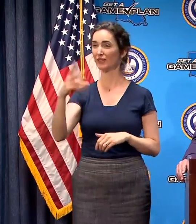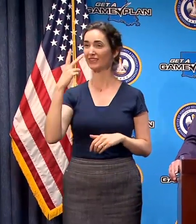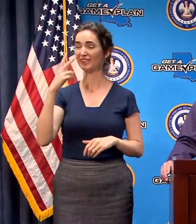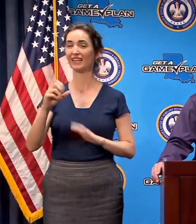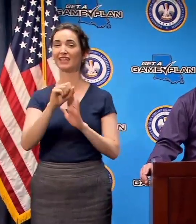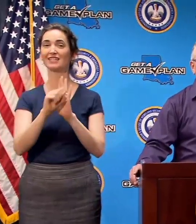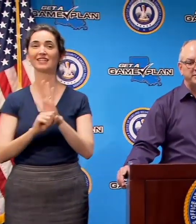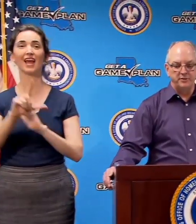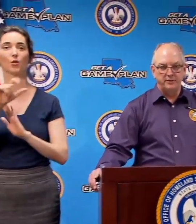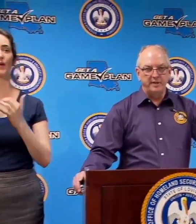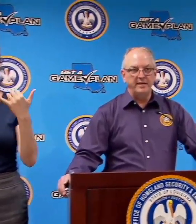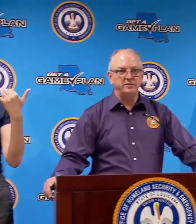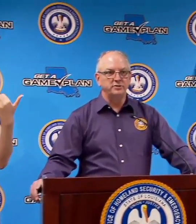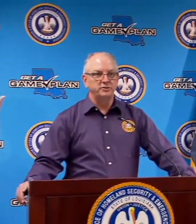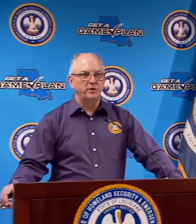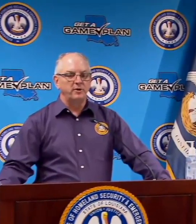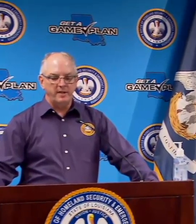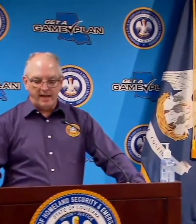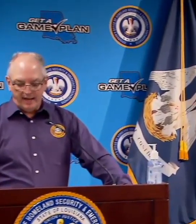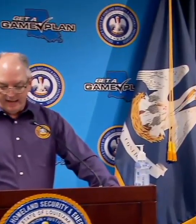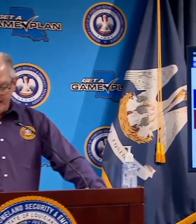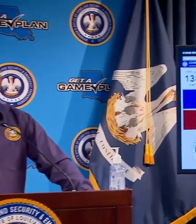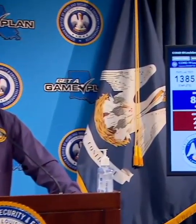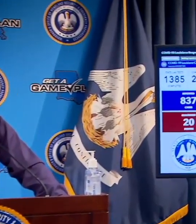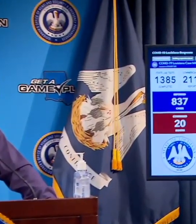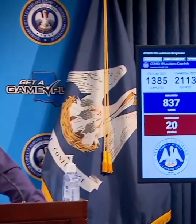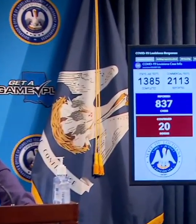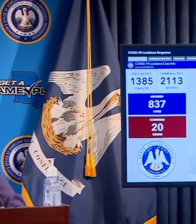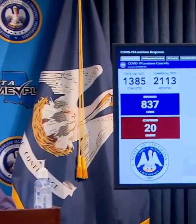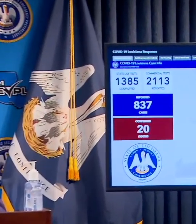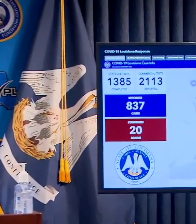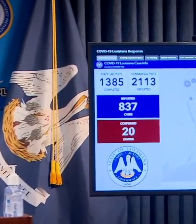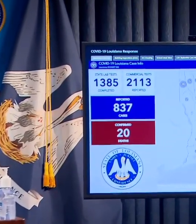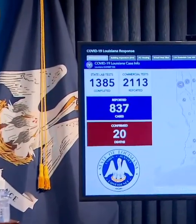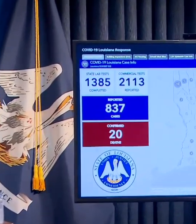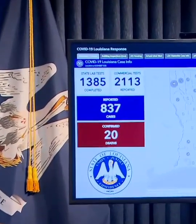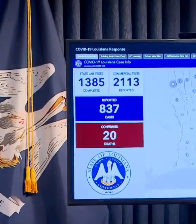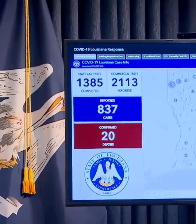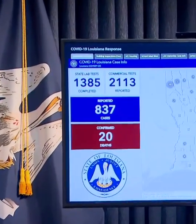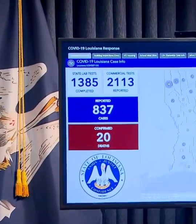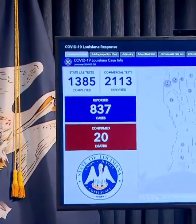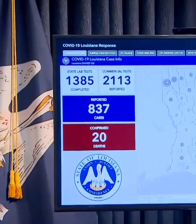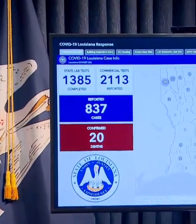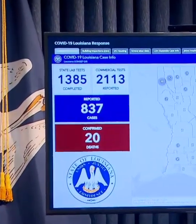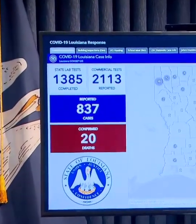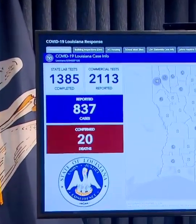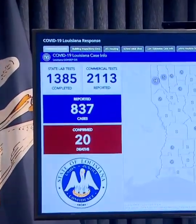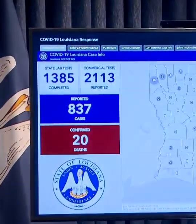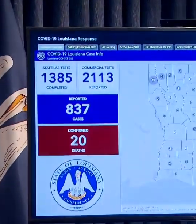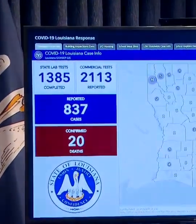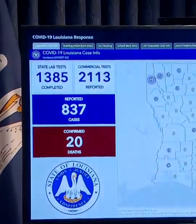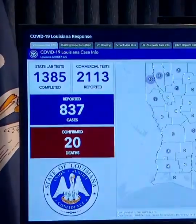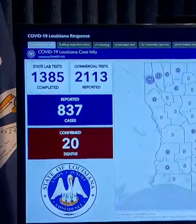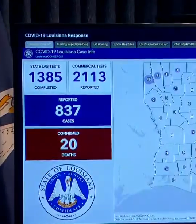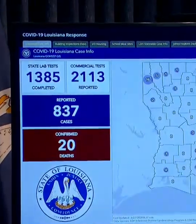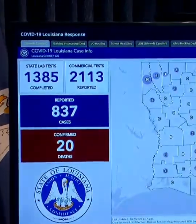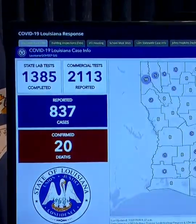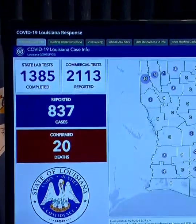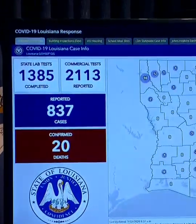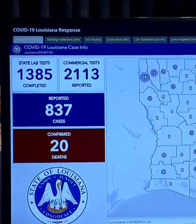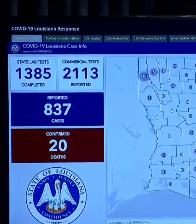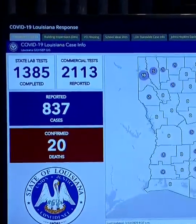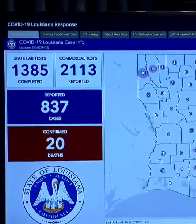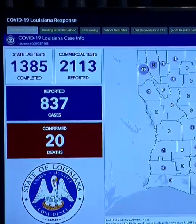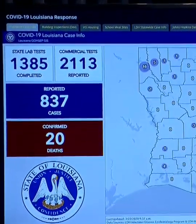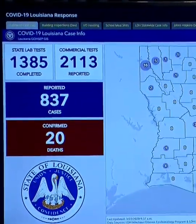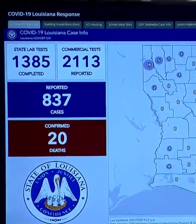louisiana currently has the nation's third highest number of cases per capita we are behind new york